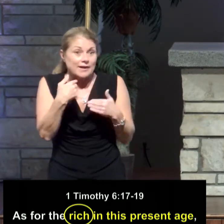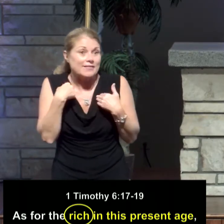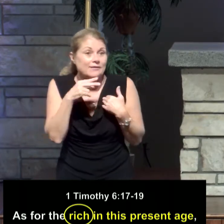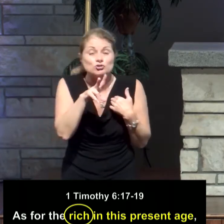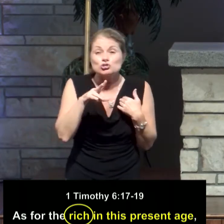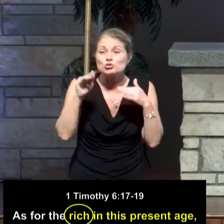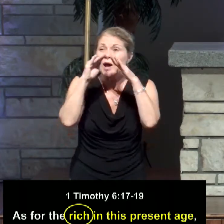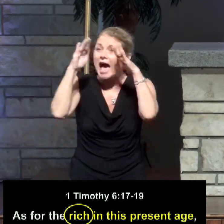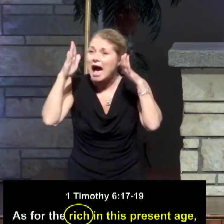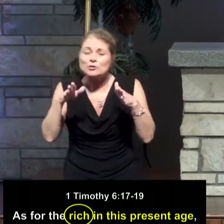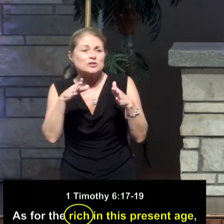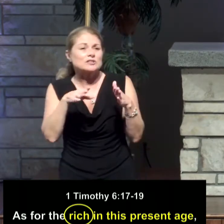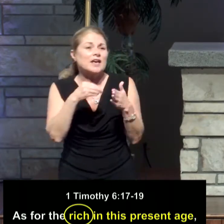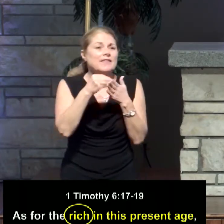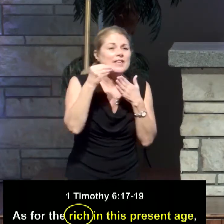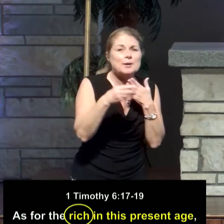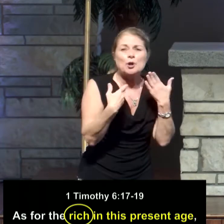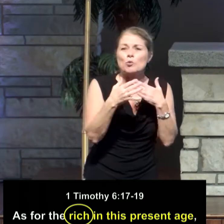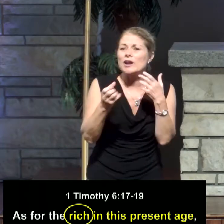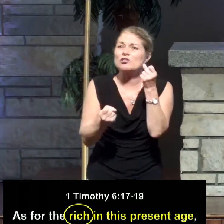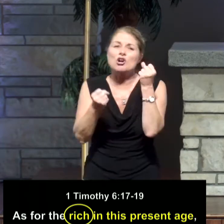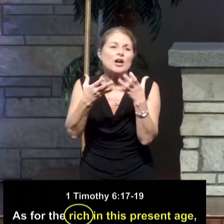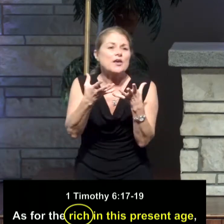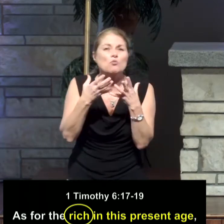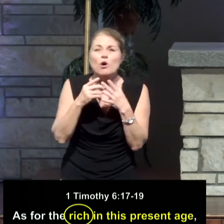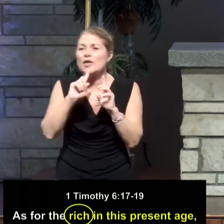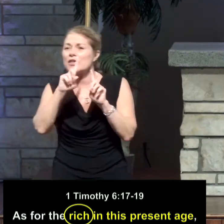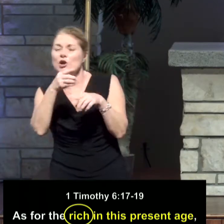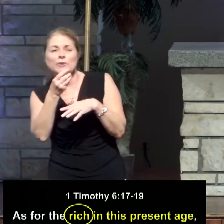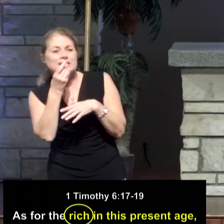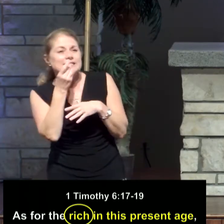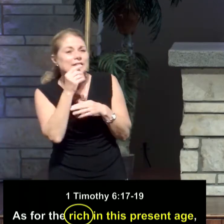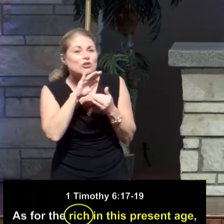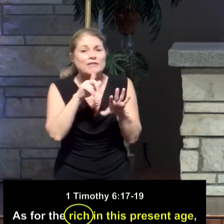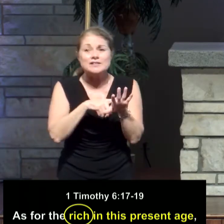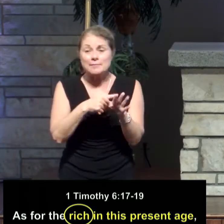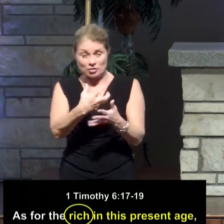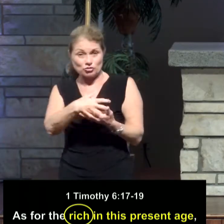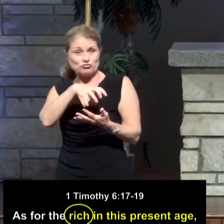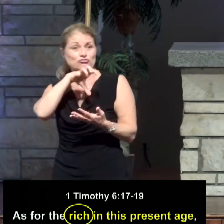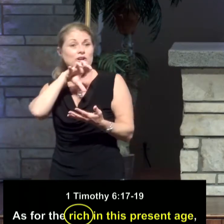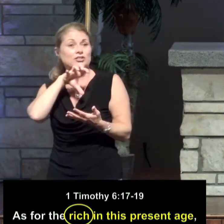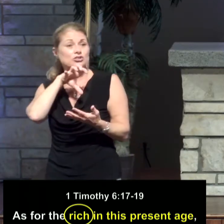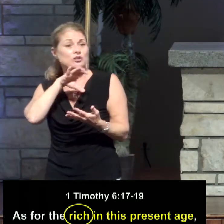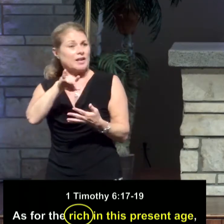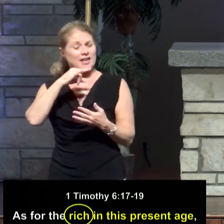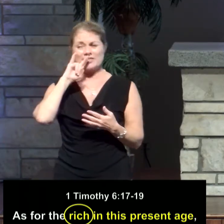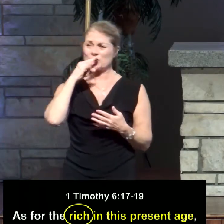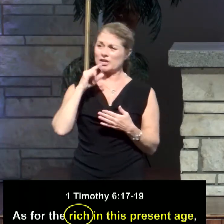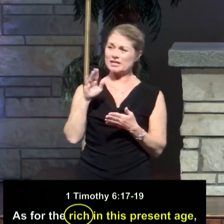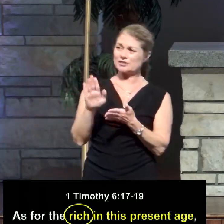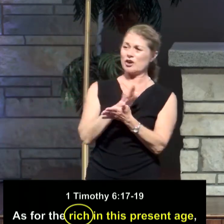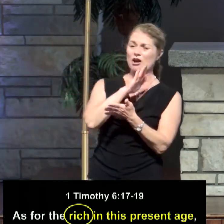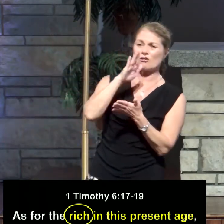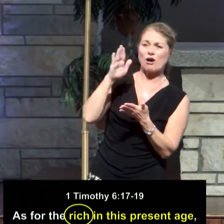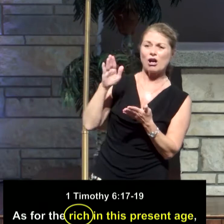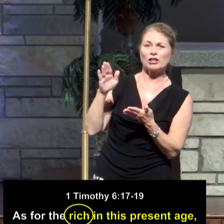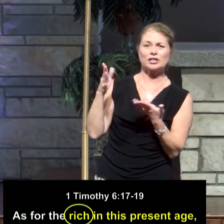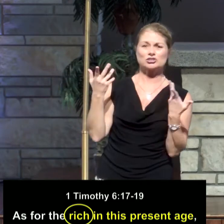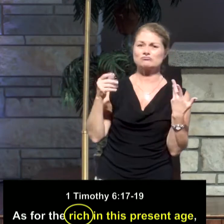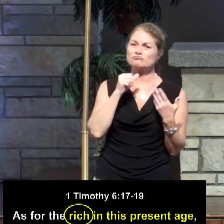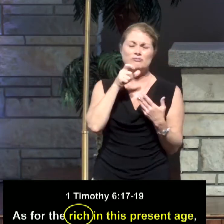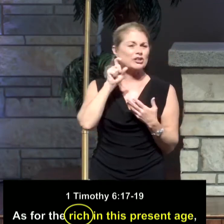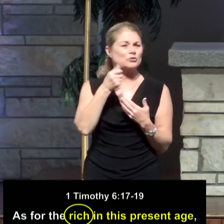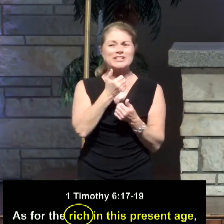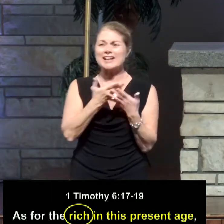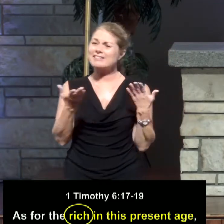buy whatever car they want to buy. They go out to dinner all the time. They're rich. You know, their kids, their kids are in college. Their kids don't want for anything. Whatever